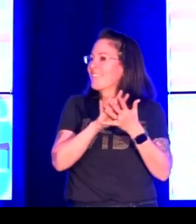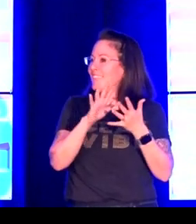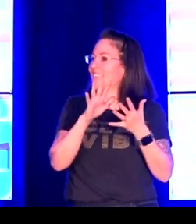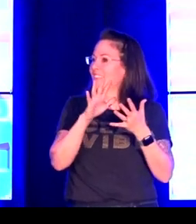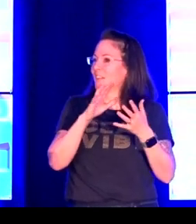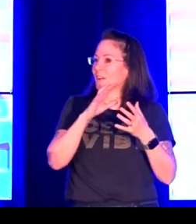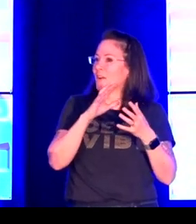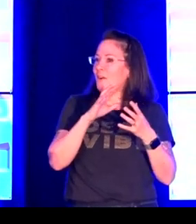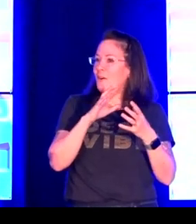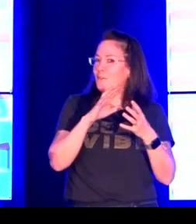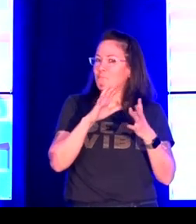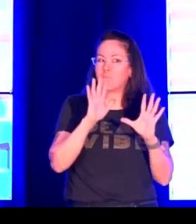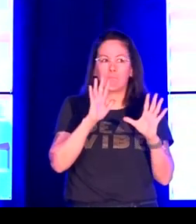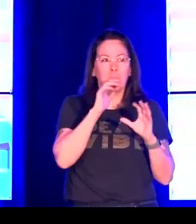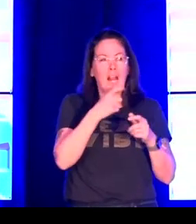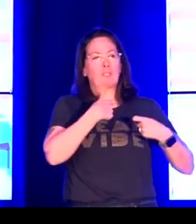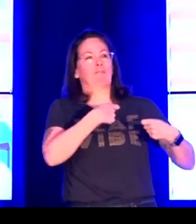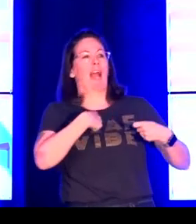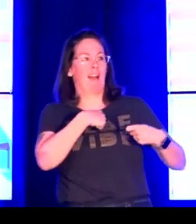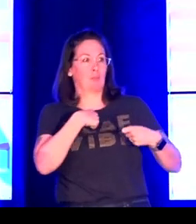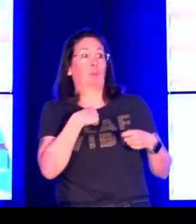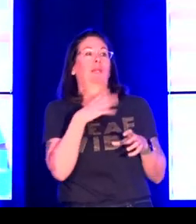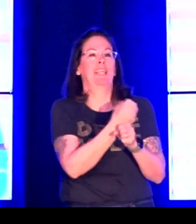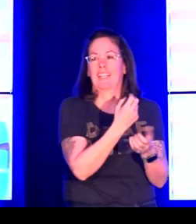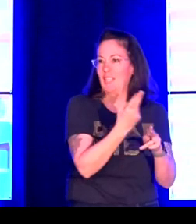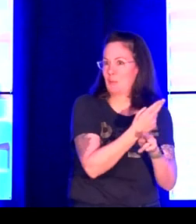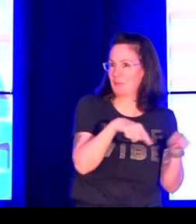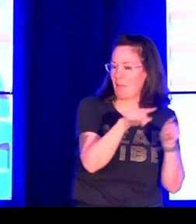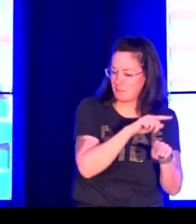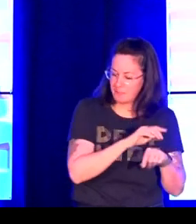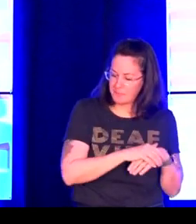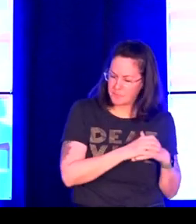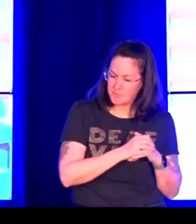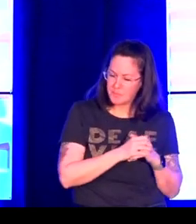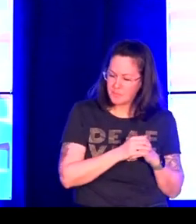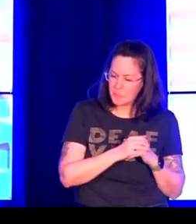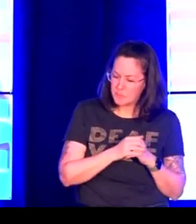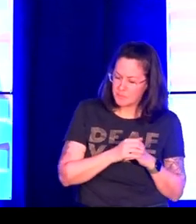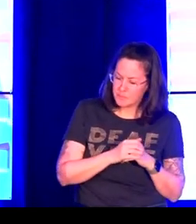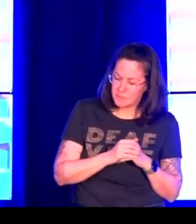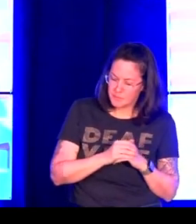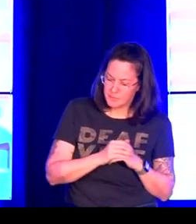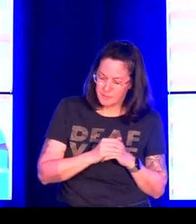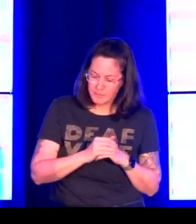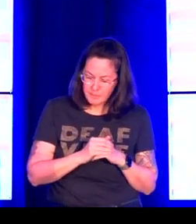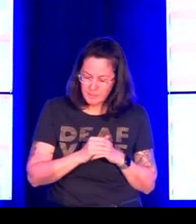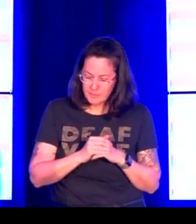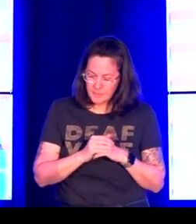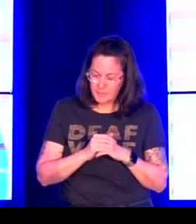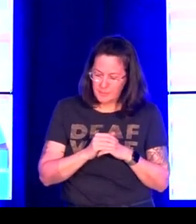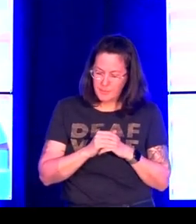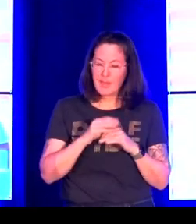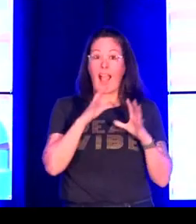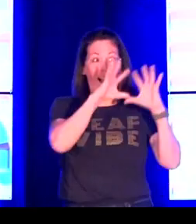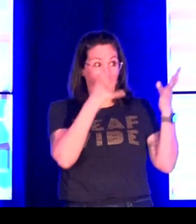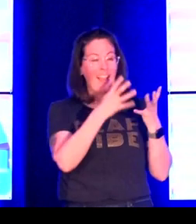categorization. We like fuzzy categories. We don't like to be defined in such rigid ways.